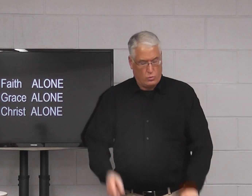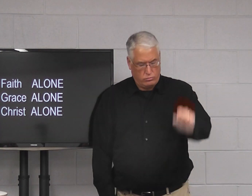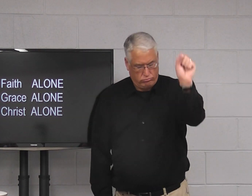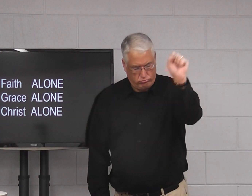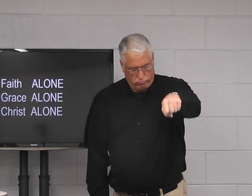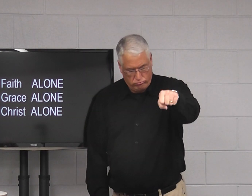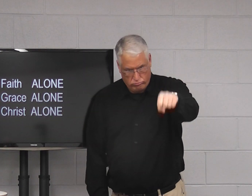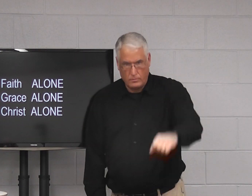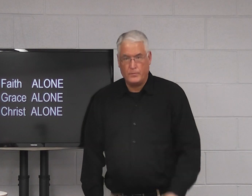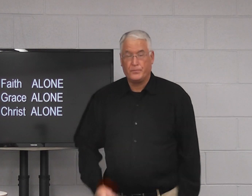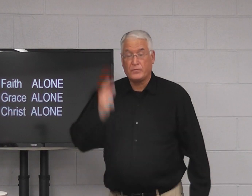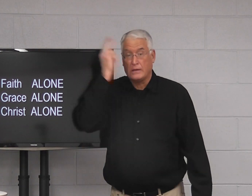Absolutely.